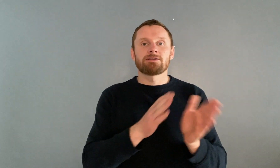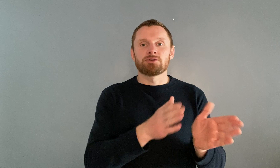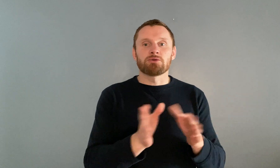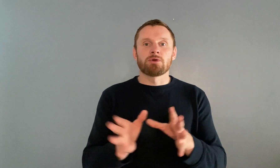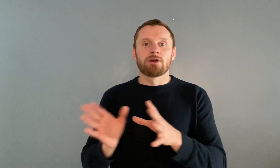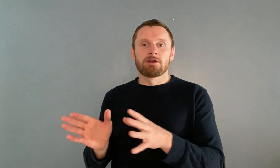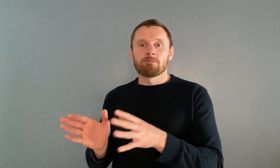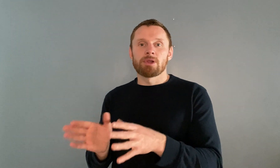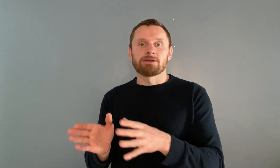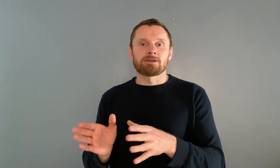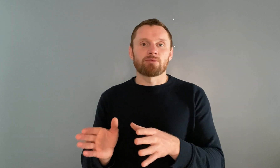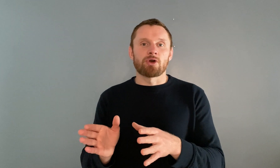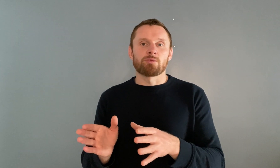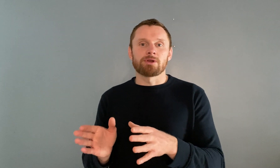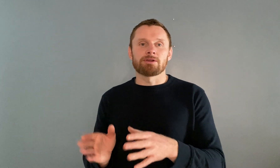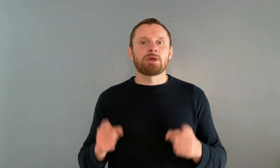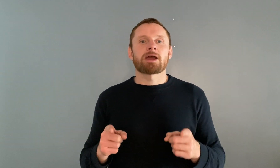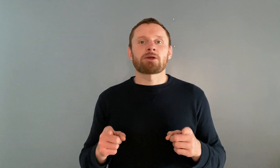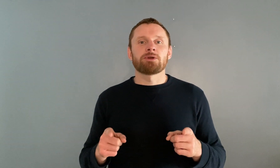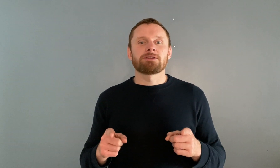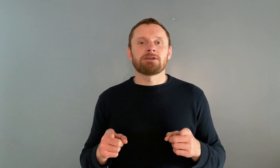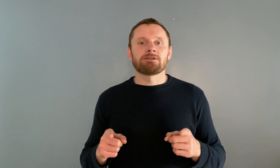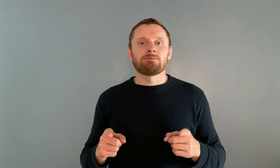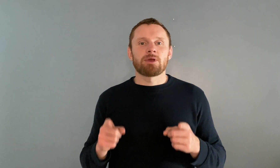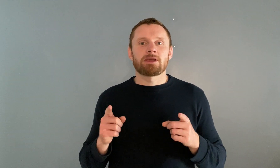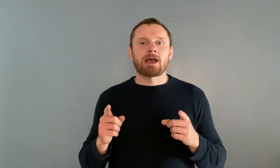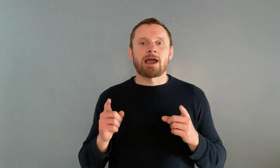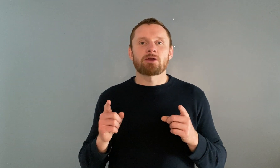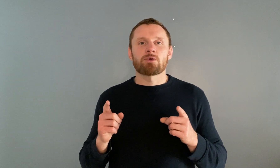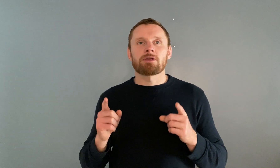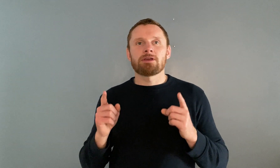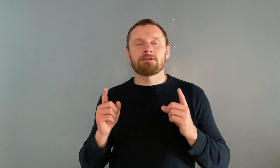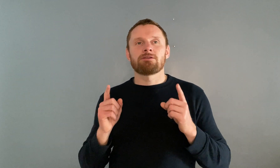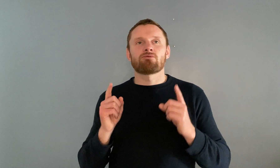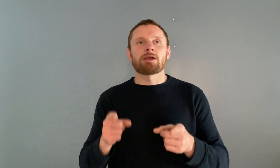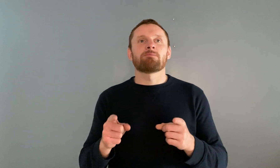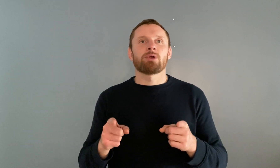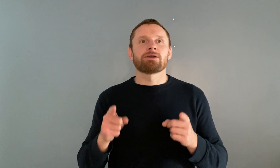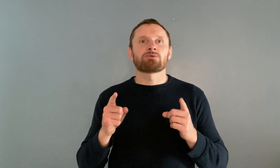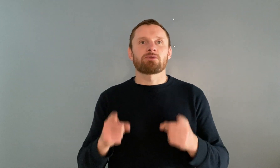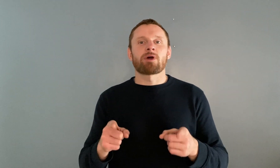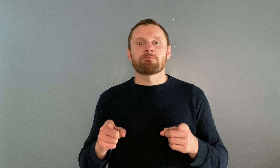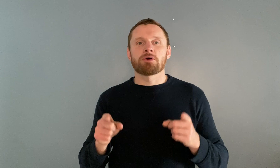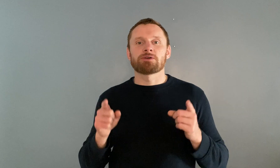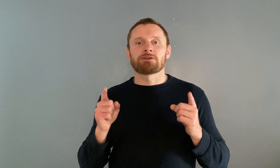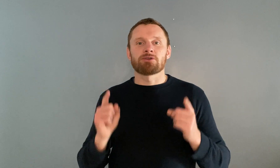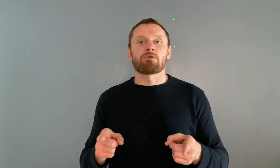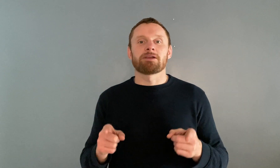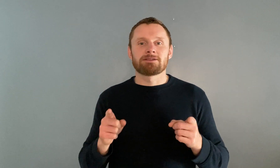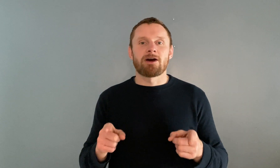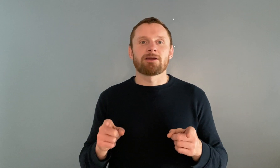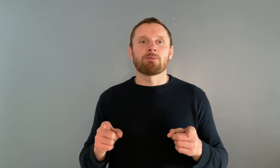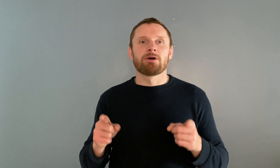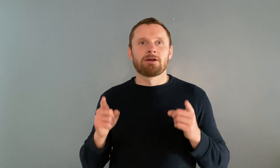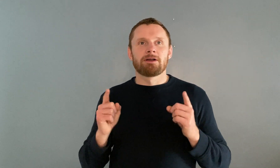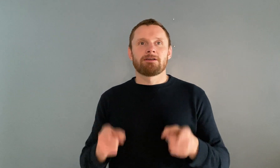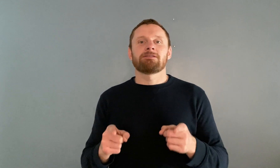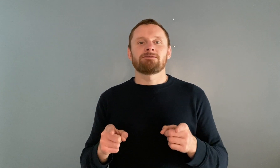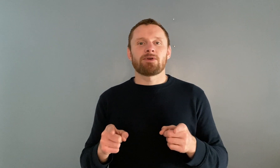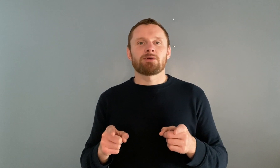to place it appropriately being angry is easy being angry in the right place with the right person at the right time is very